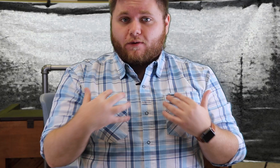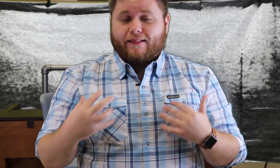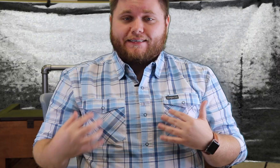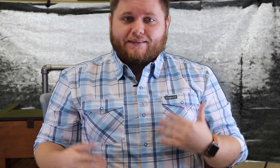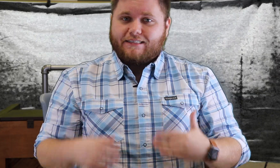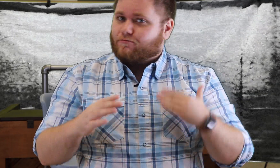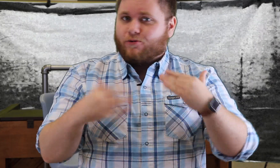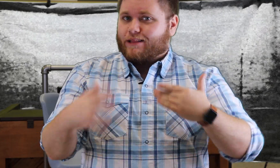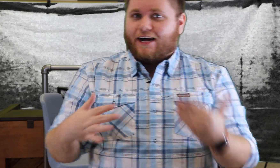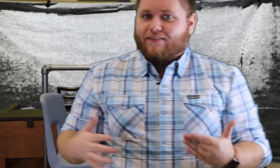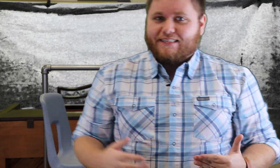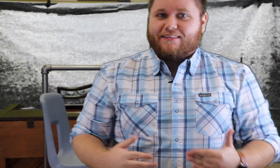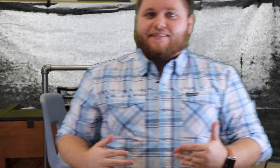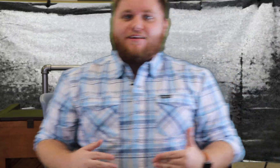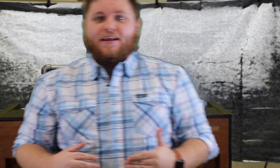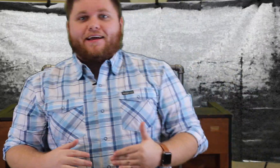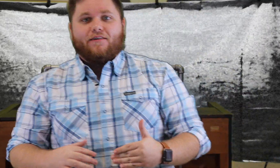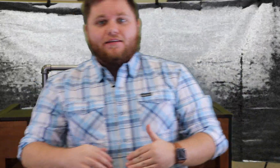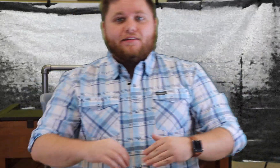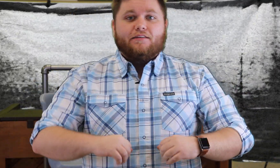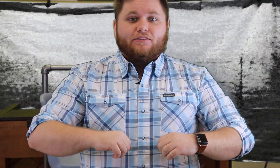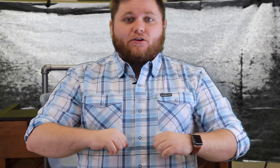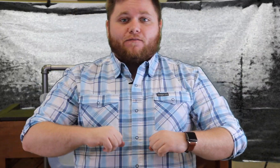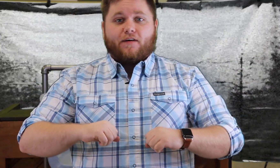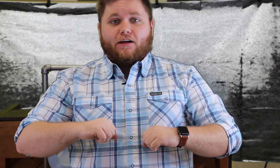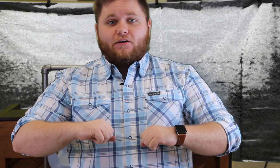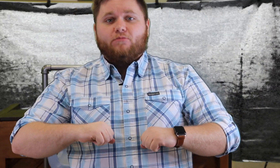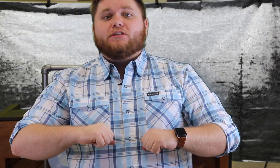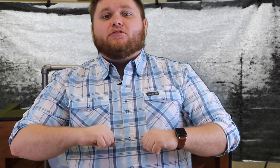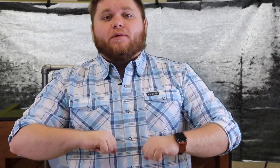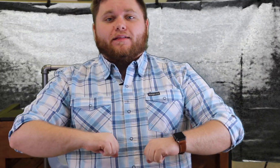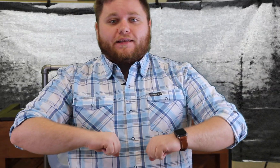breland does we're doing a lot of lessons like that right now so follow mr breland